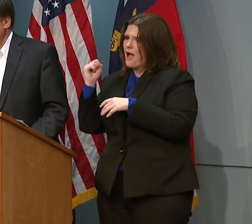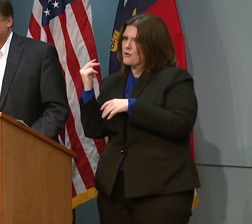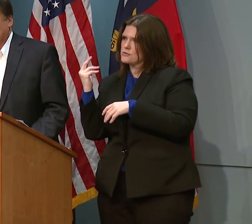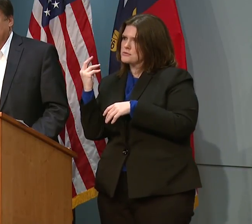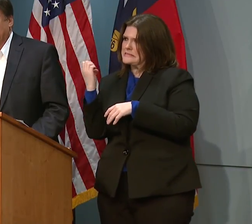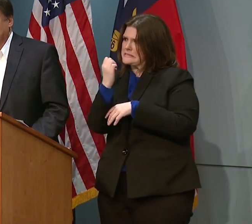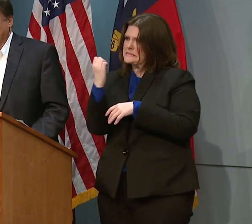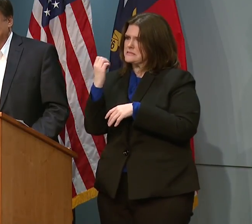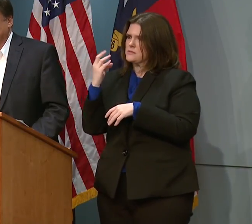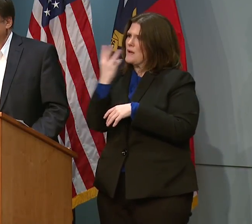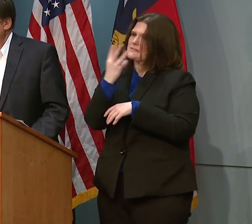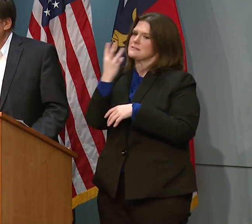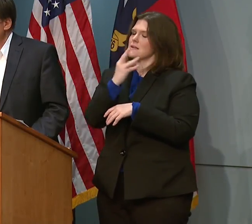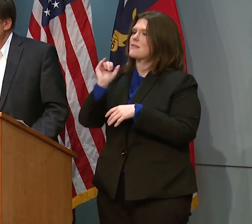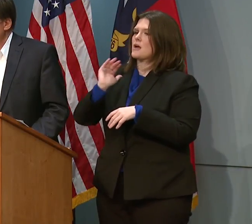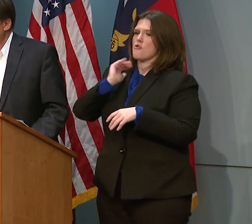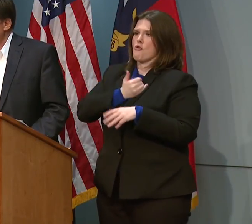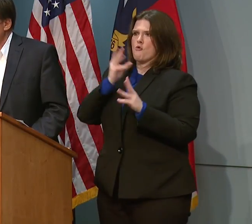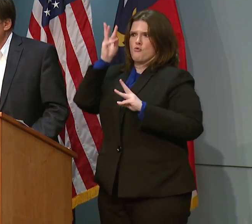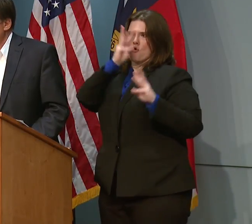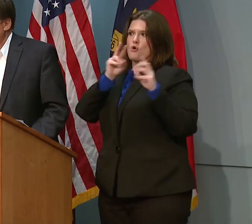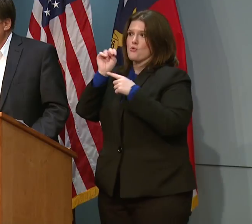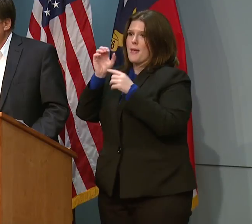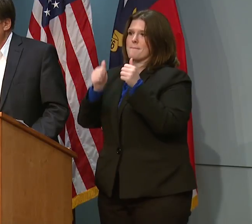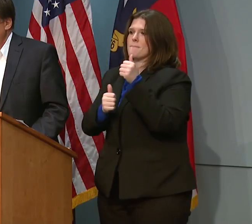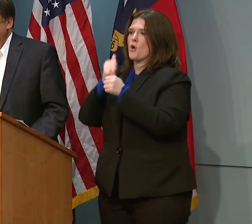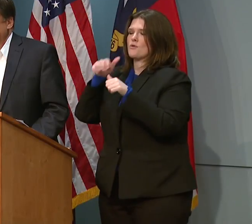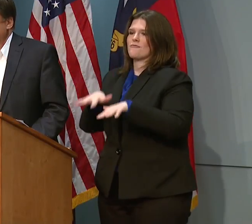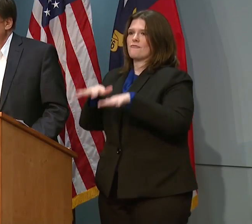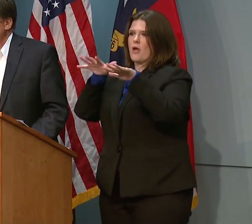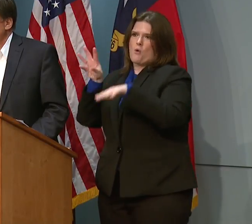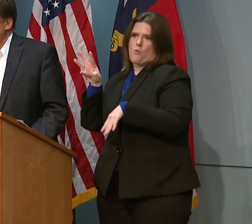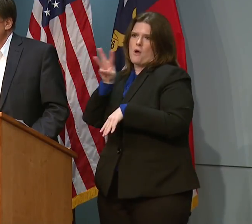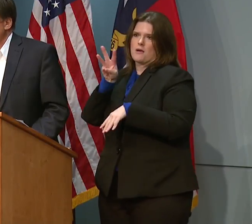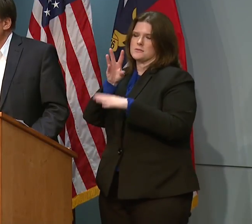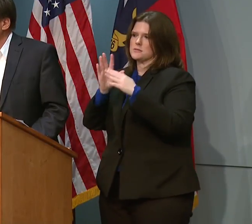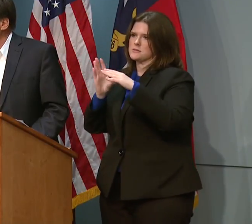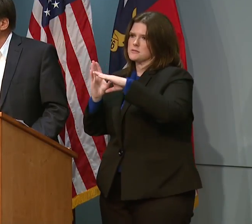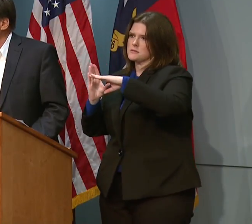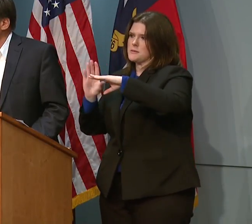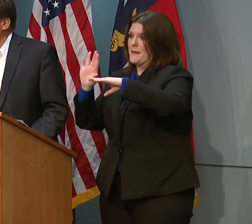history of North Carolina having major flooding issues. Thank you. Thank you very much.